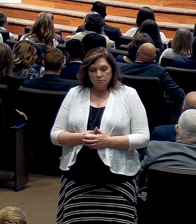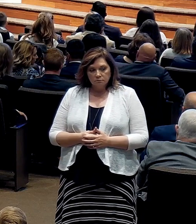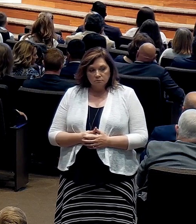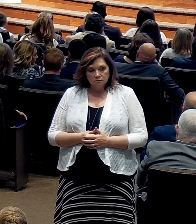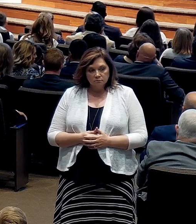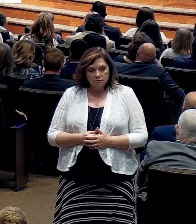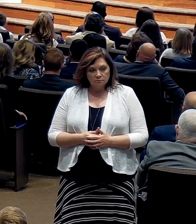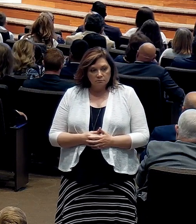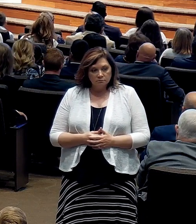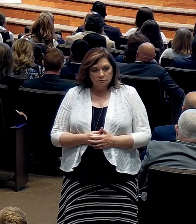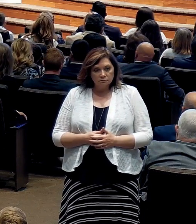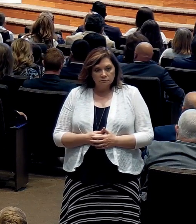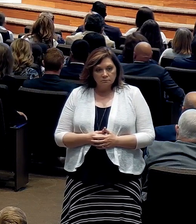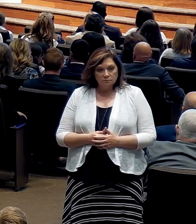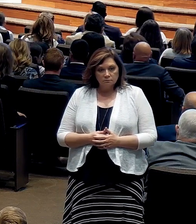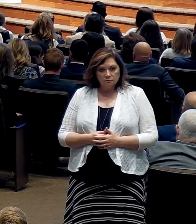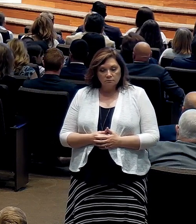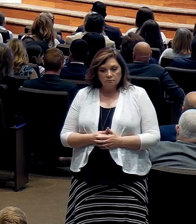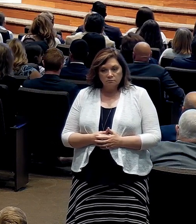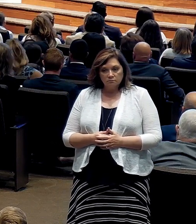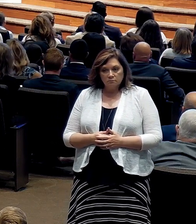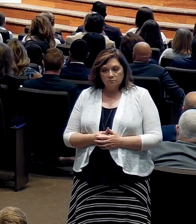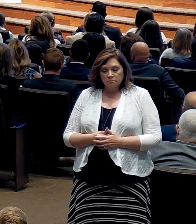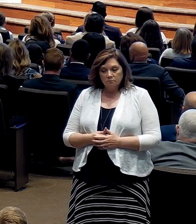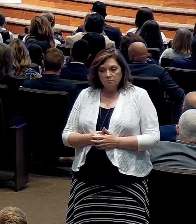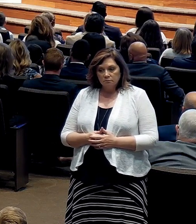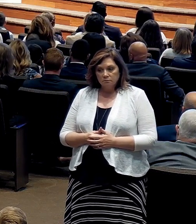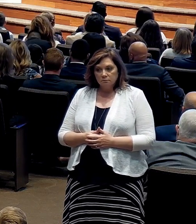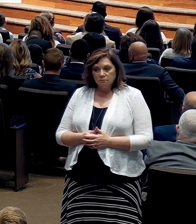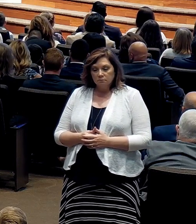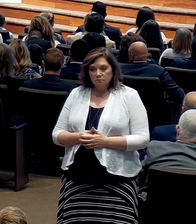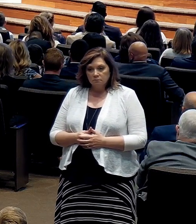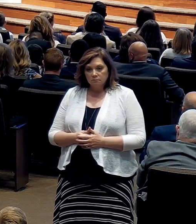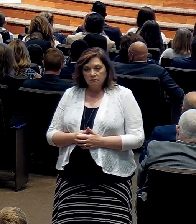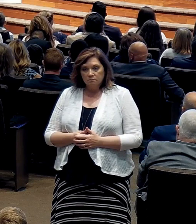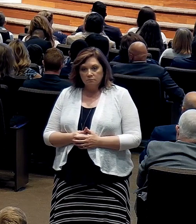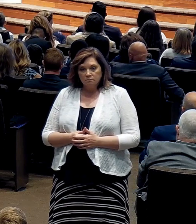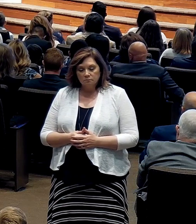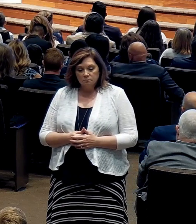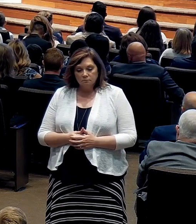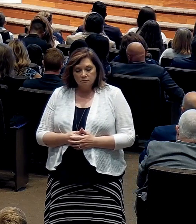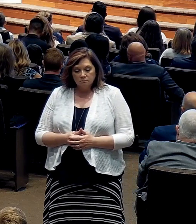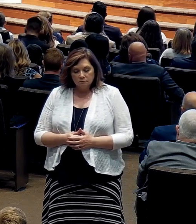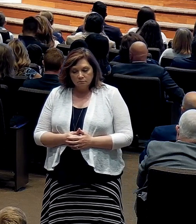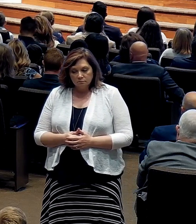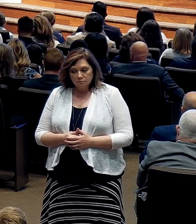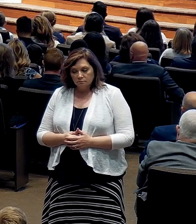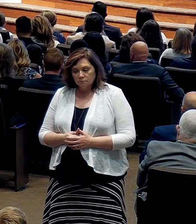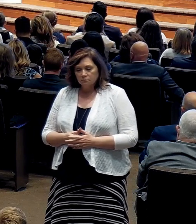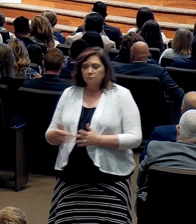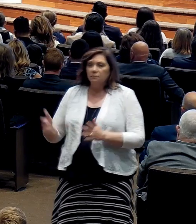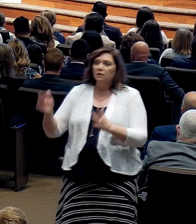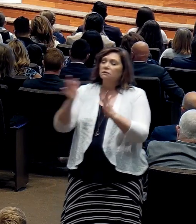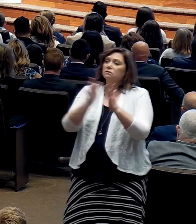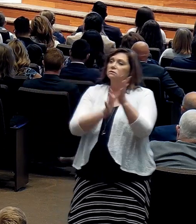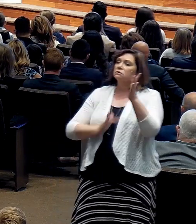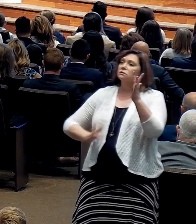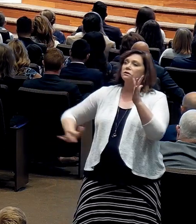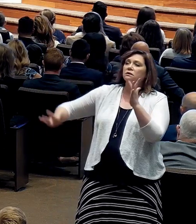Jesus, I just want to say, give every breath in